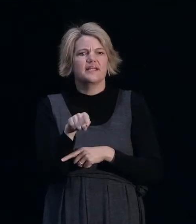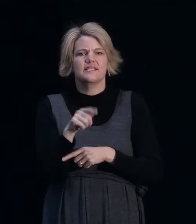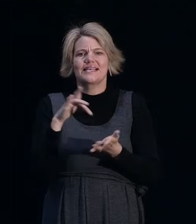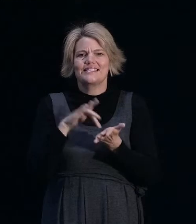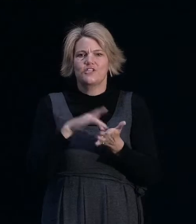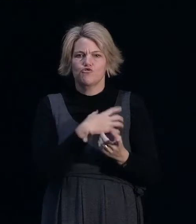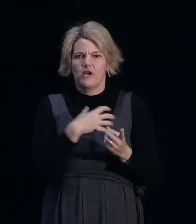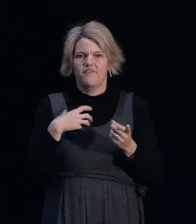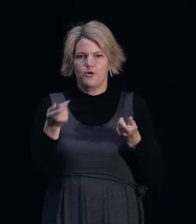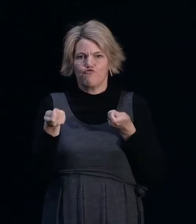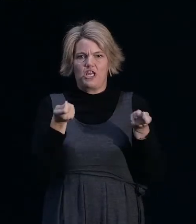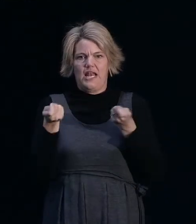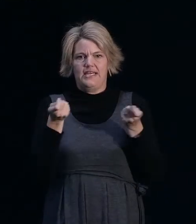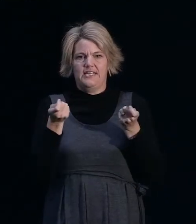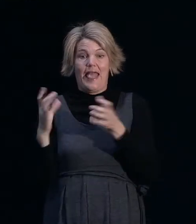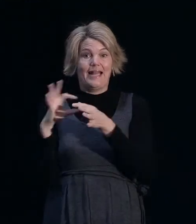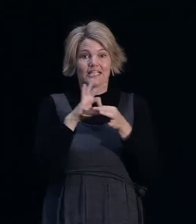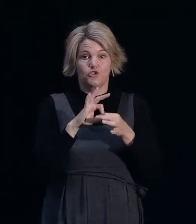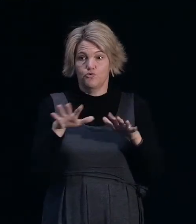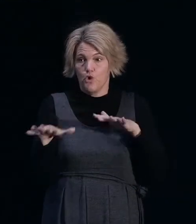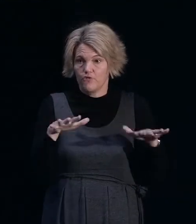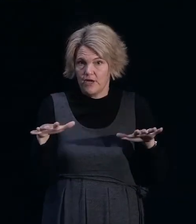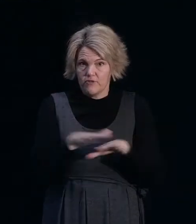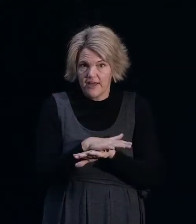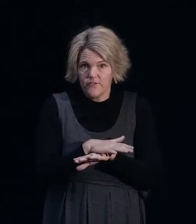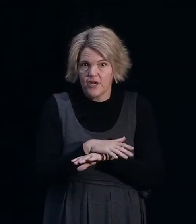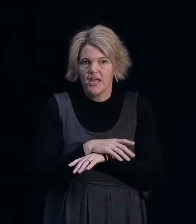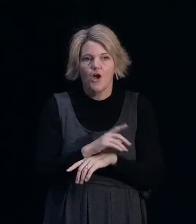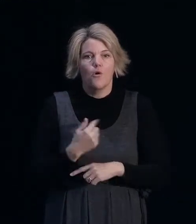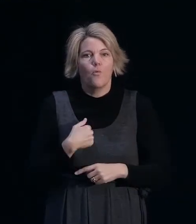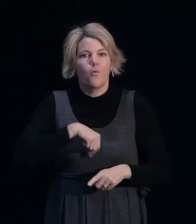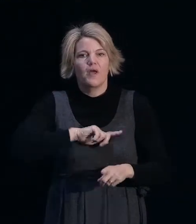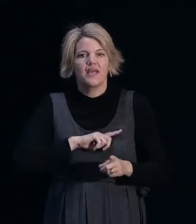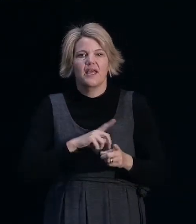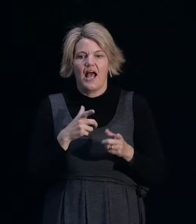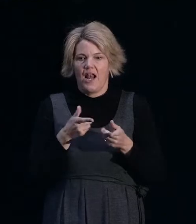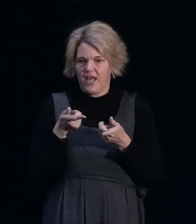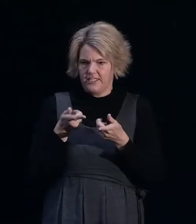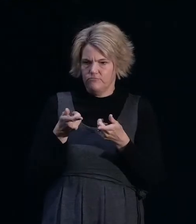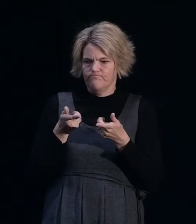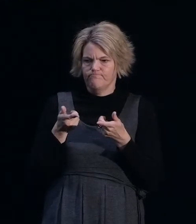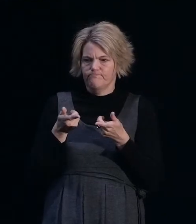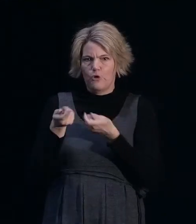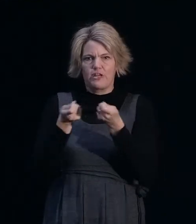And in the context of earthquake recovery, I guess we are regulating the building and construction sector. So we license